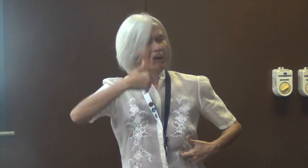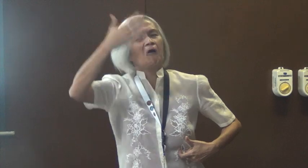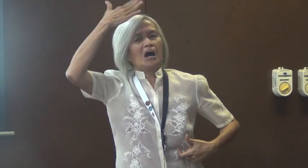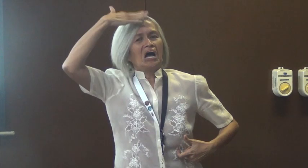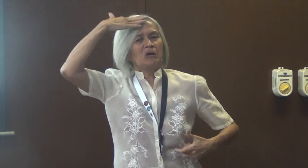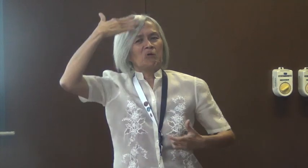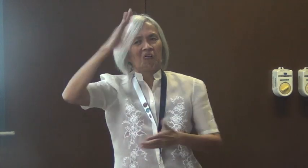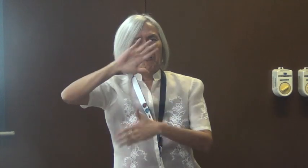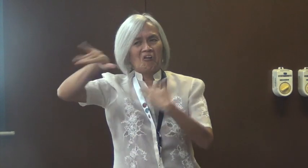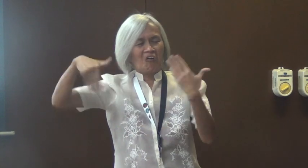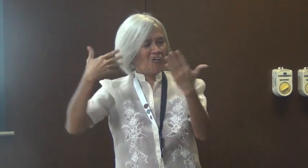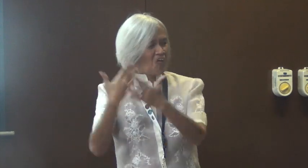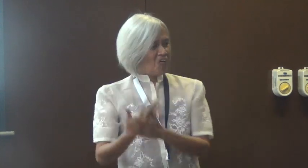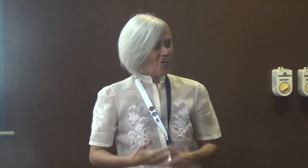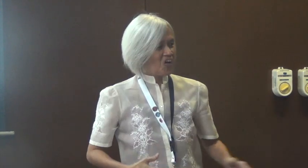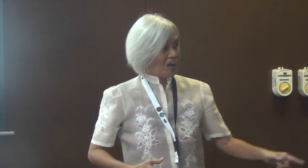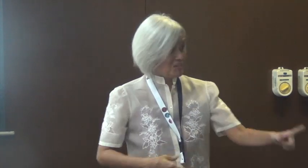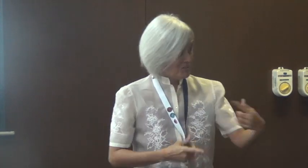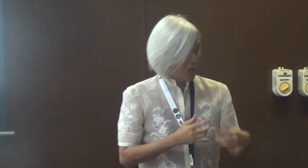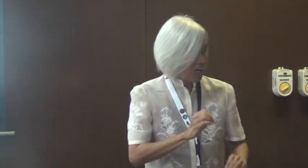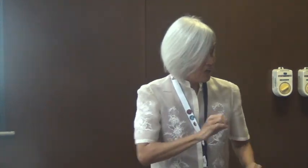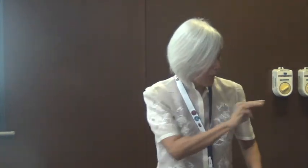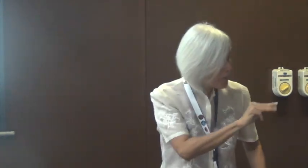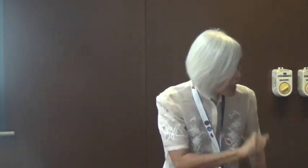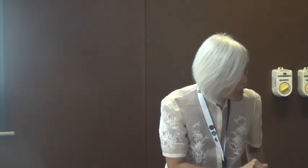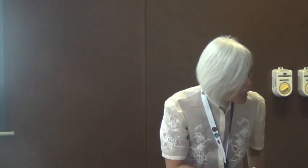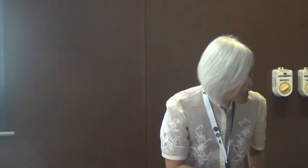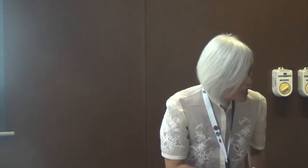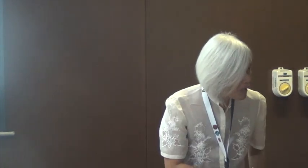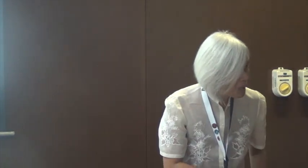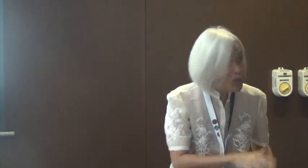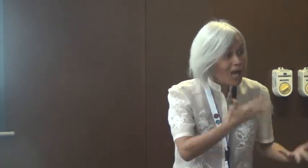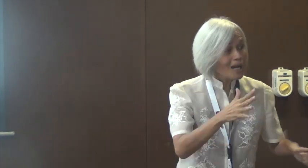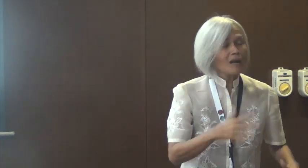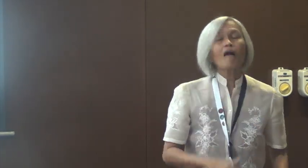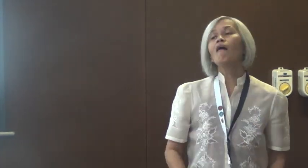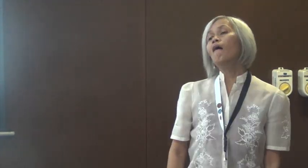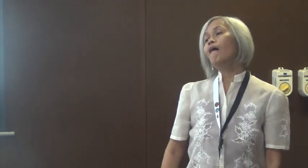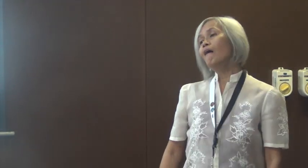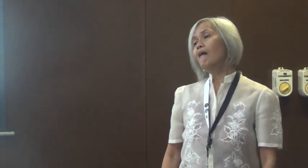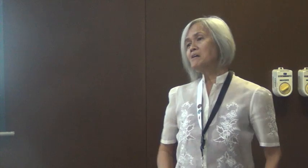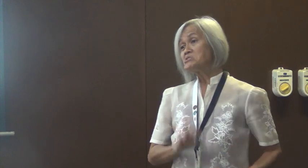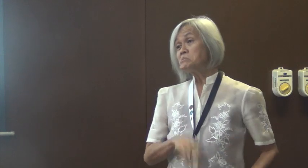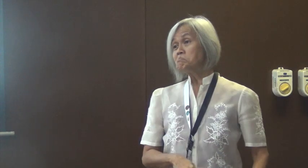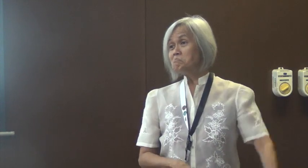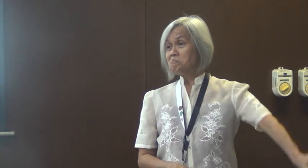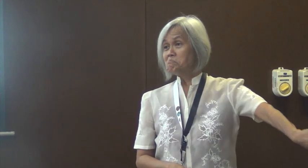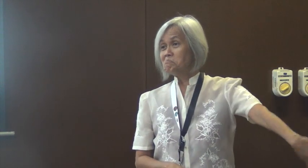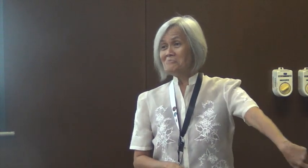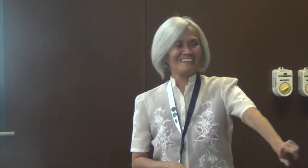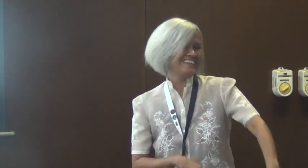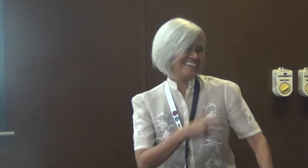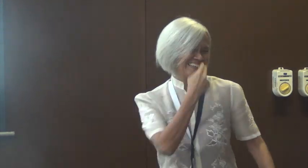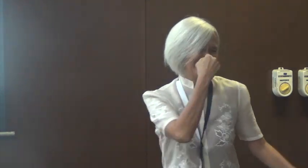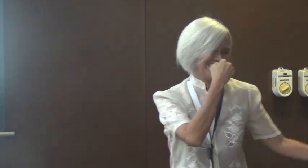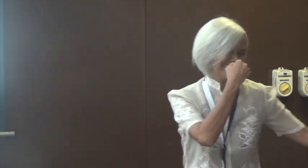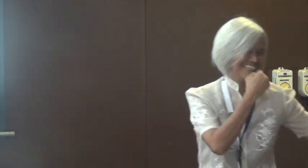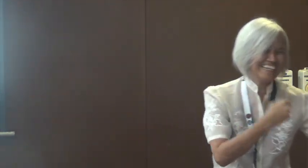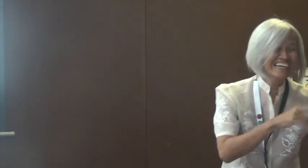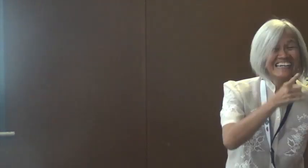were saying, no, we don't have PhDs. But then, do you have MAs, master's degrees? Ah, and probably because of